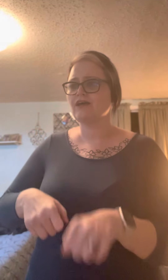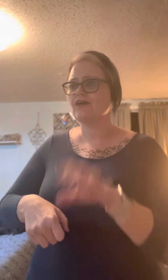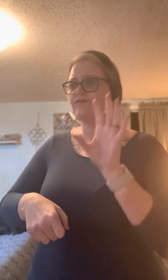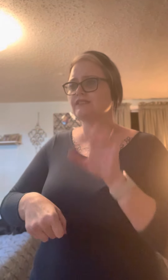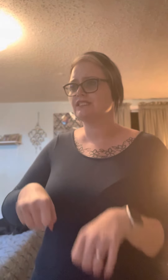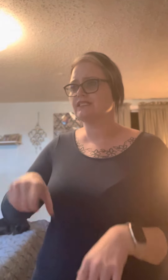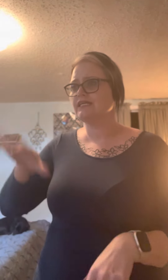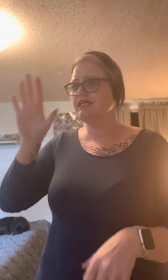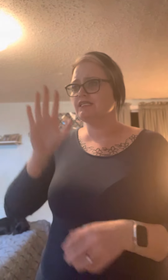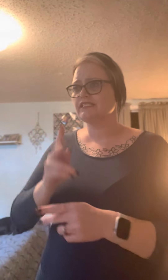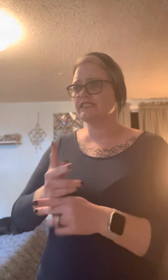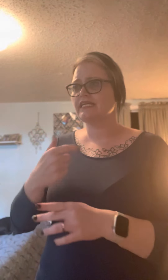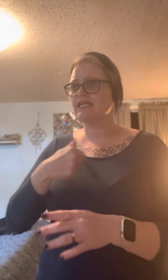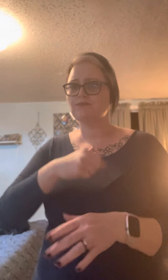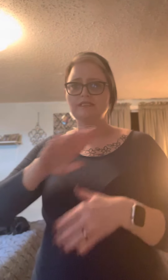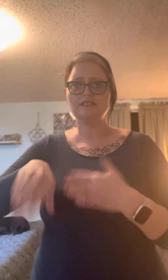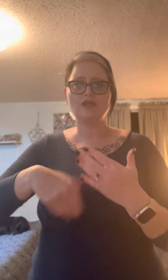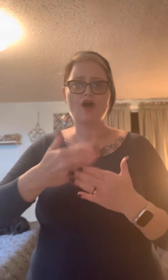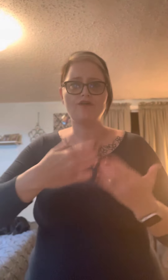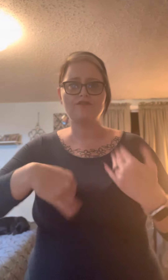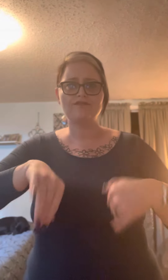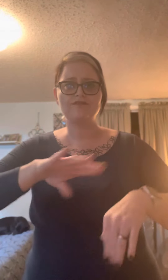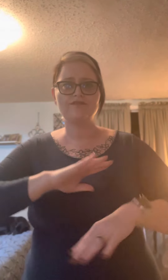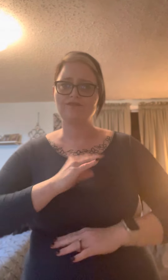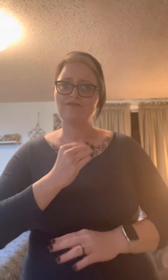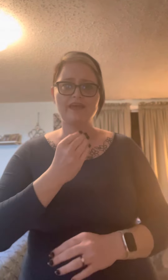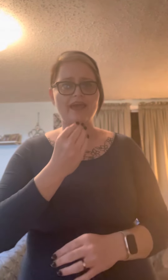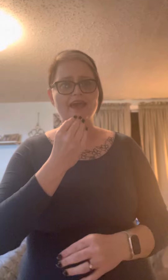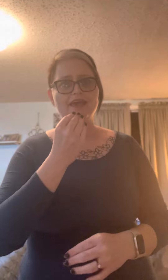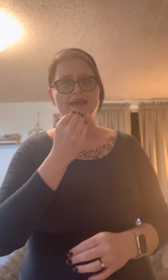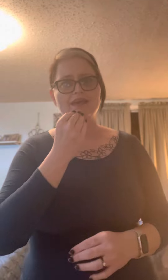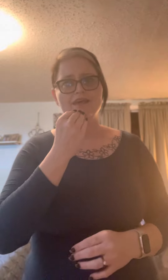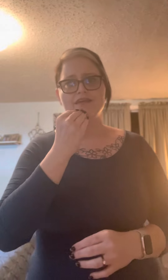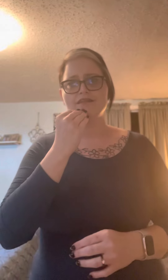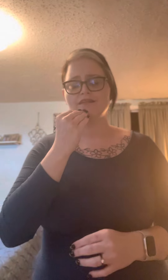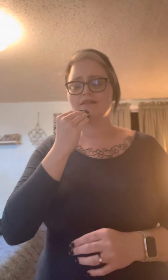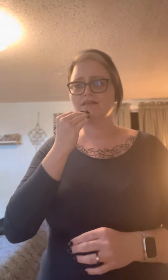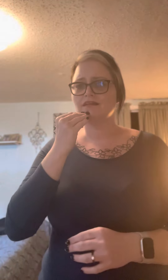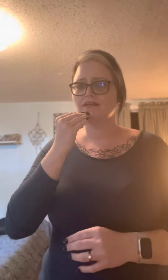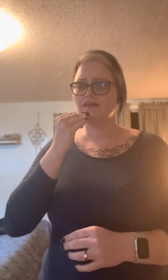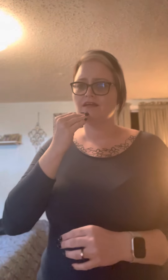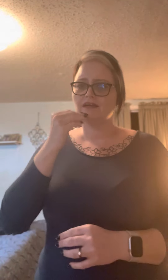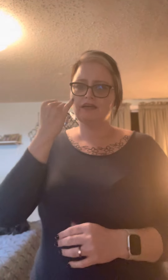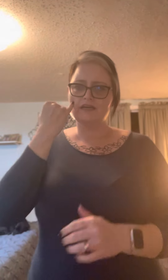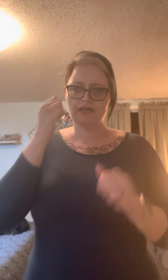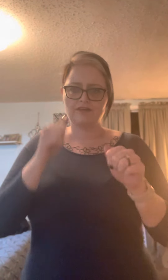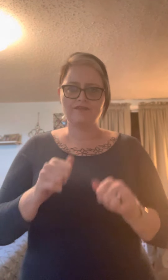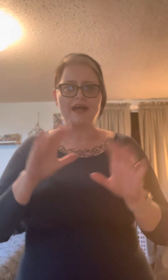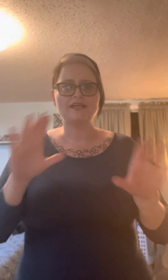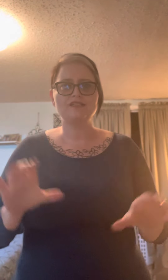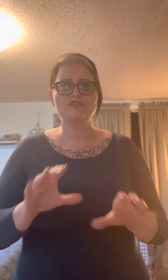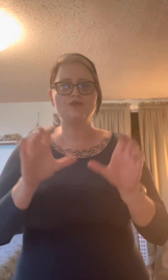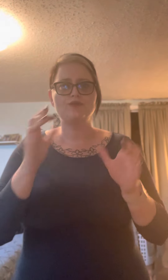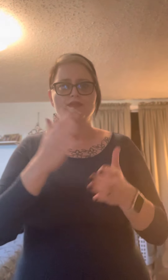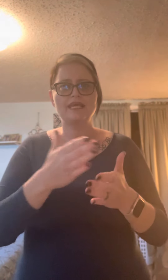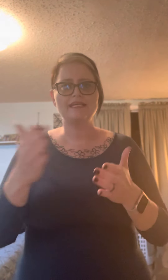Just to keep us all fair If I could do things